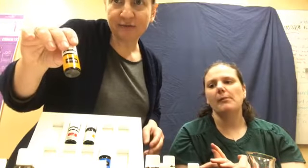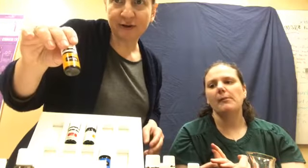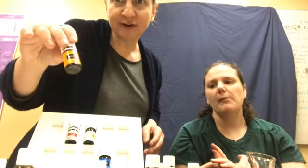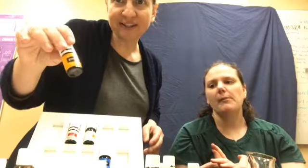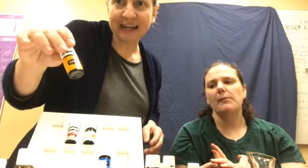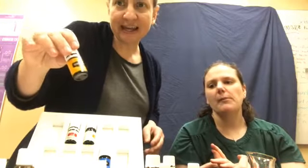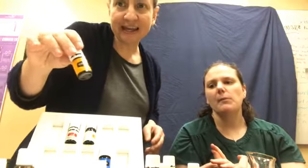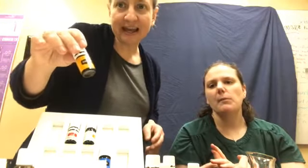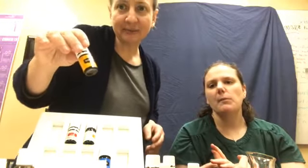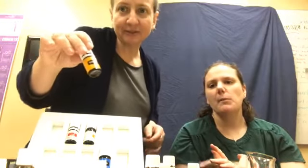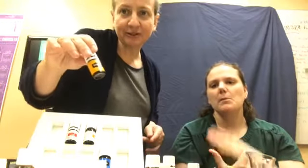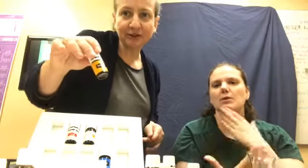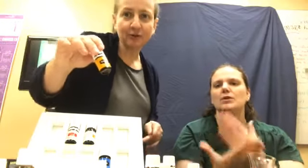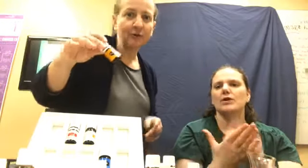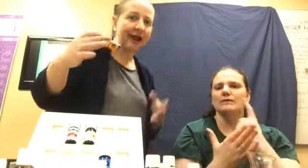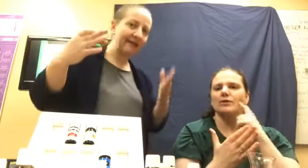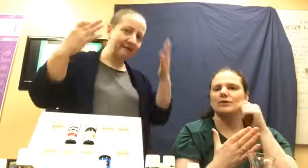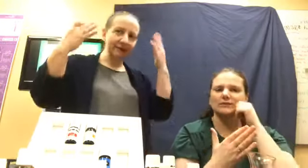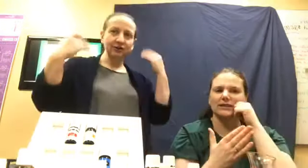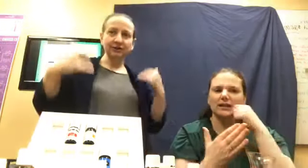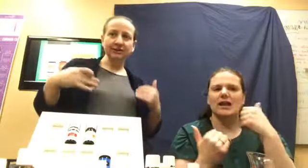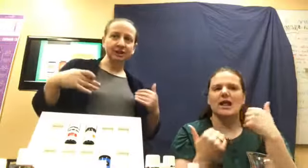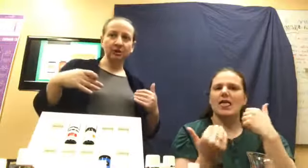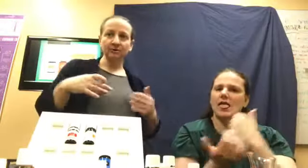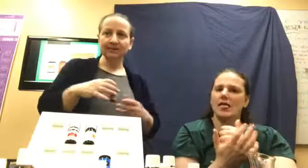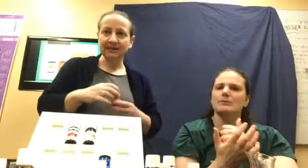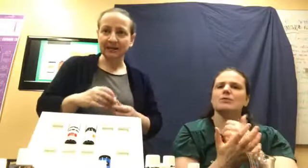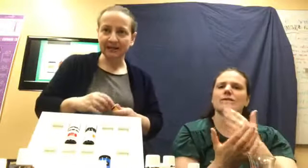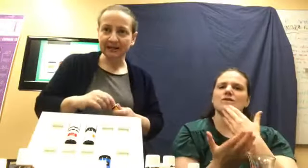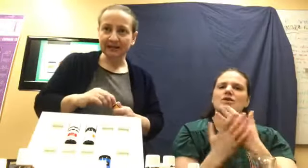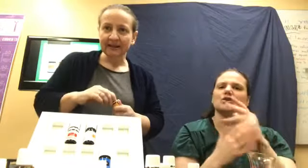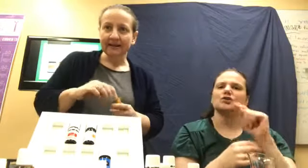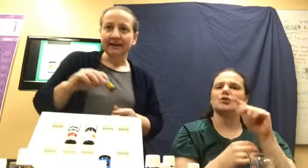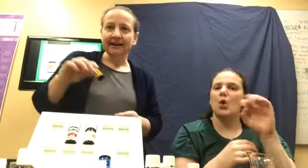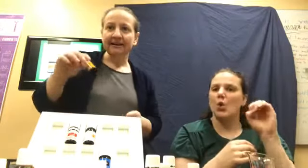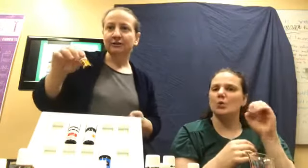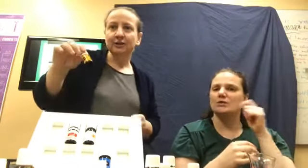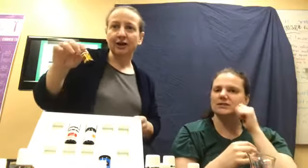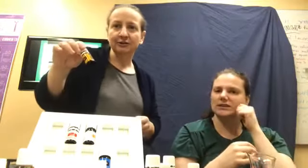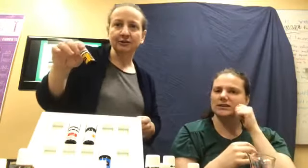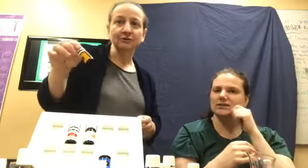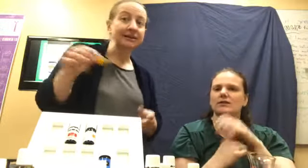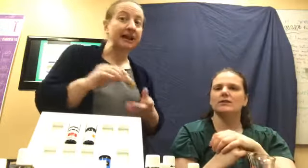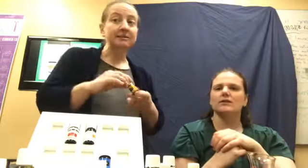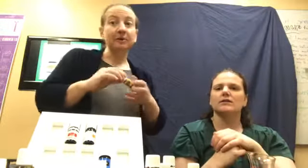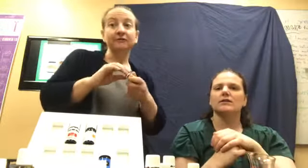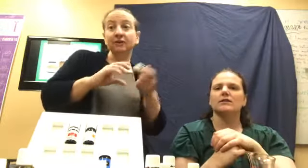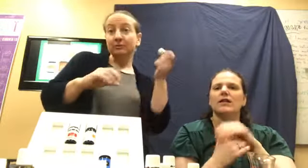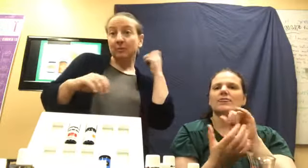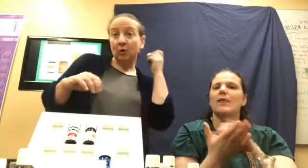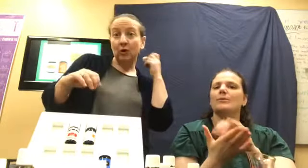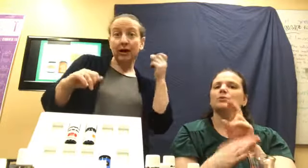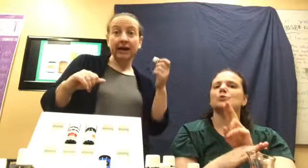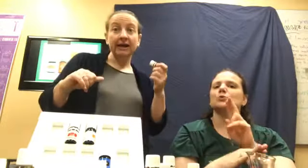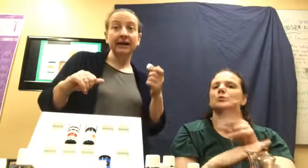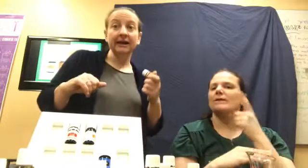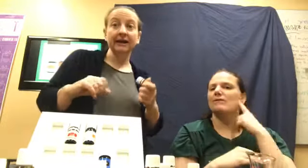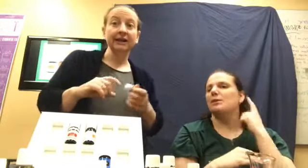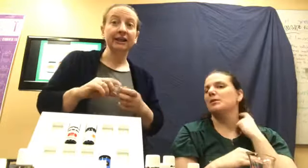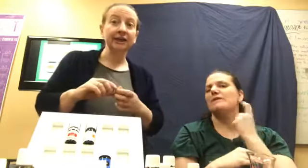for your skin. Helps you have good toned skin. Uh, you can also use it as a perfume or a cologne